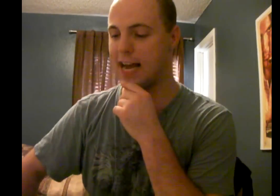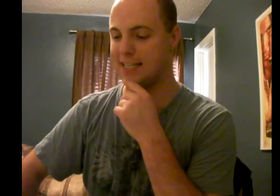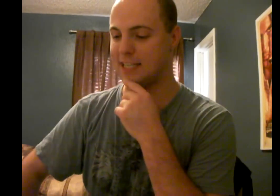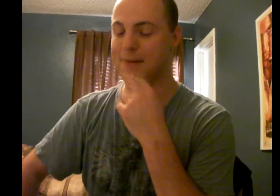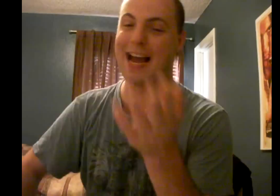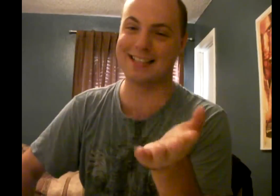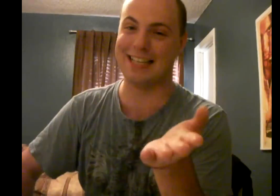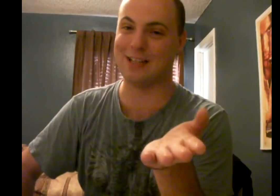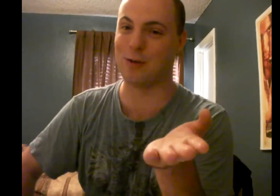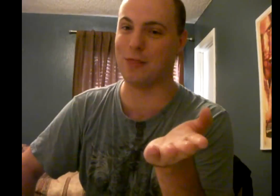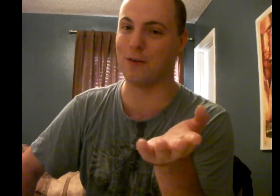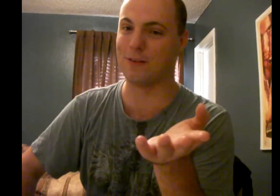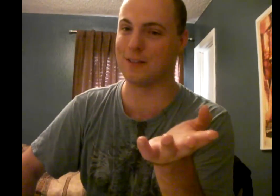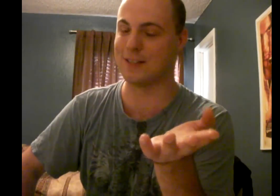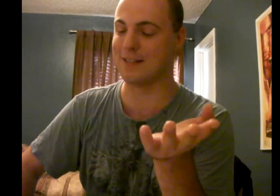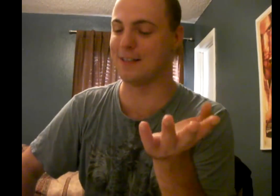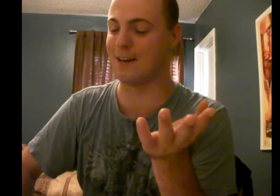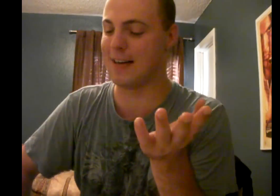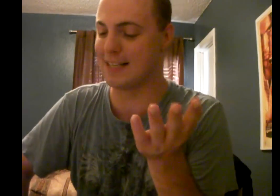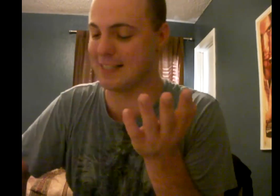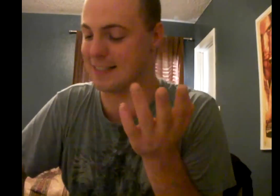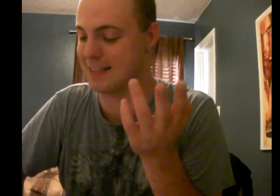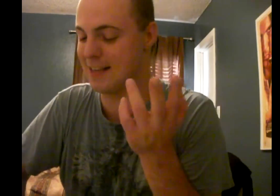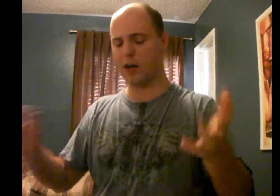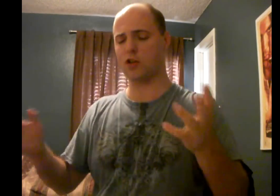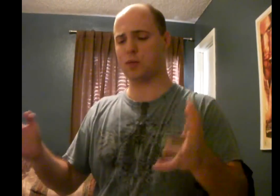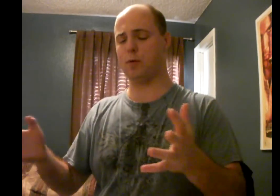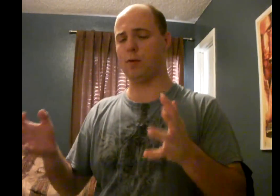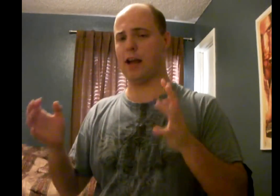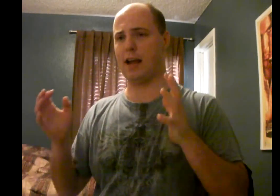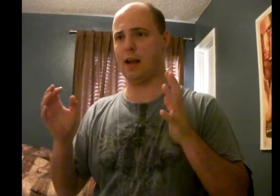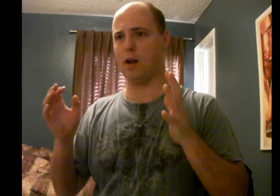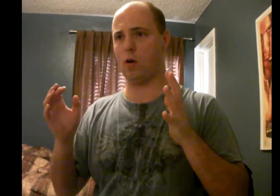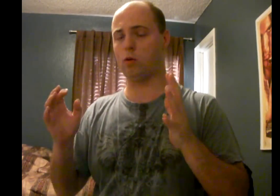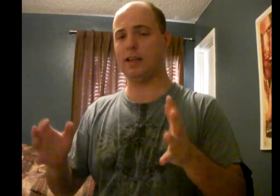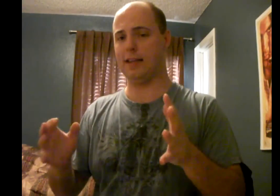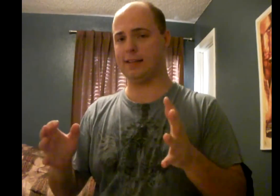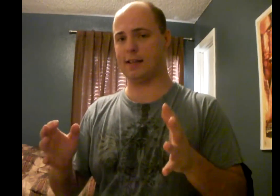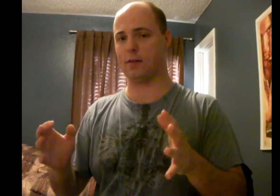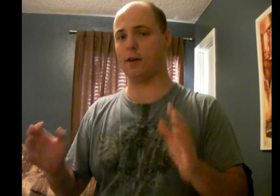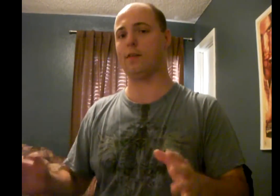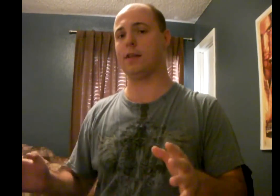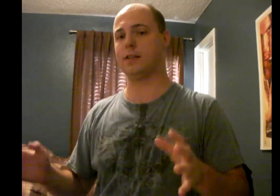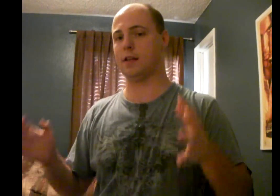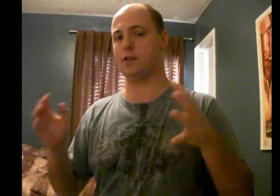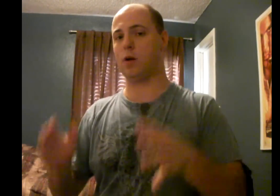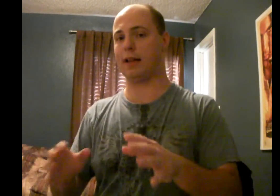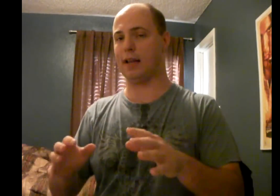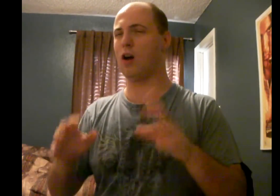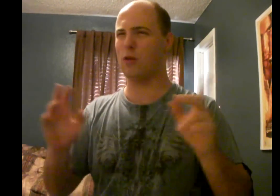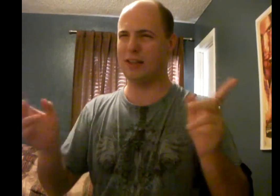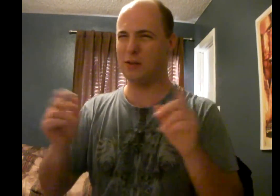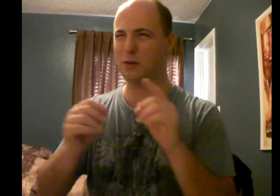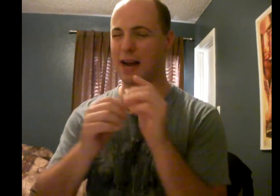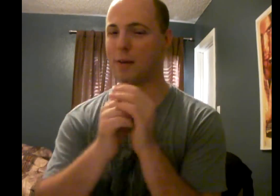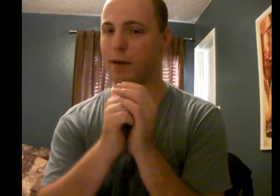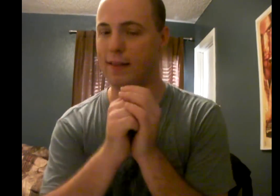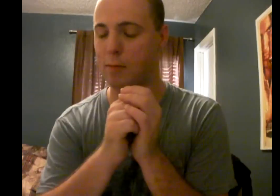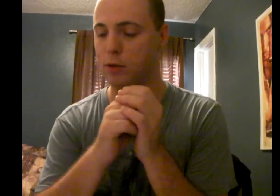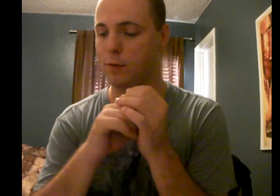Kardashians. But I actually enjoyed the references to the Kardashians. They also spoof only things that are relevant to Twilight. Although they do kind of break that